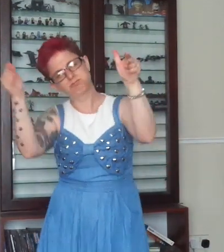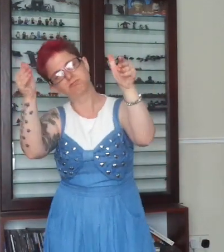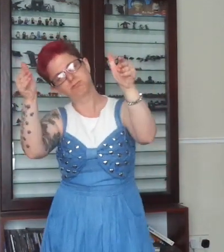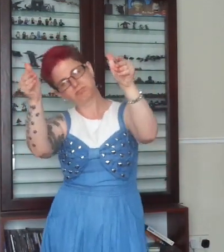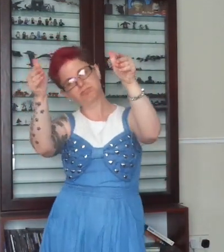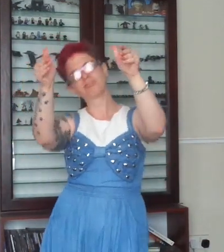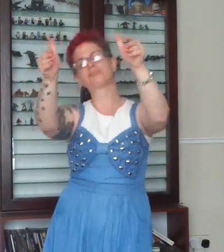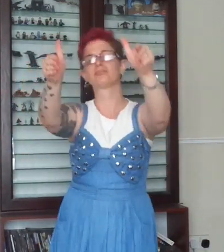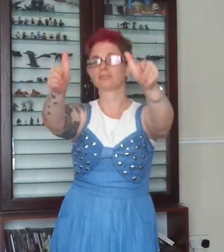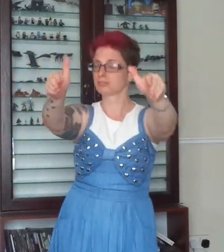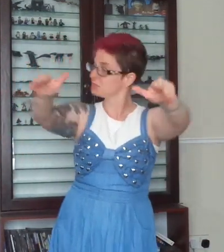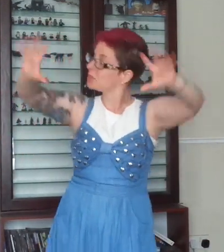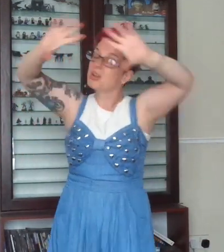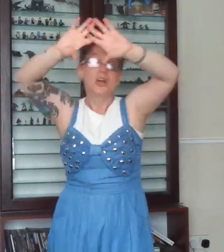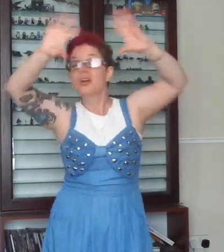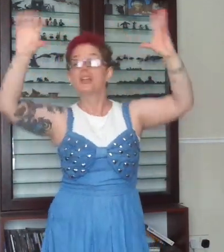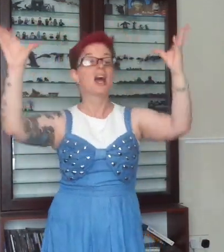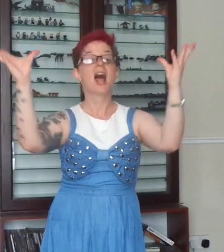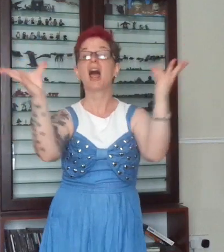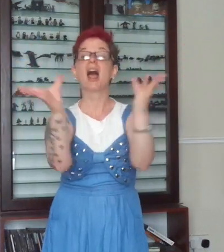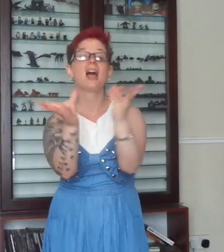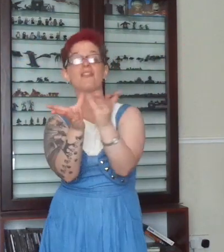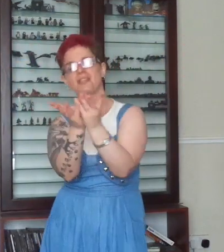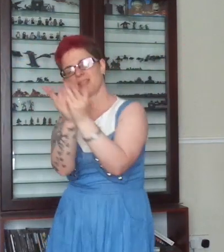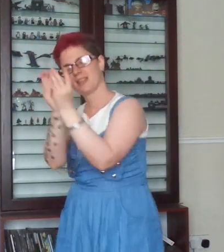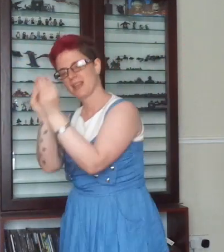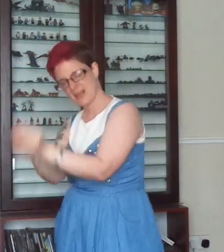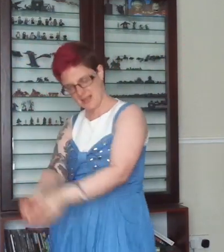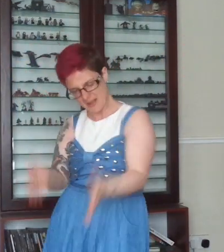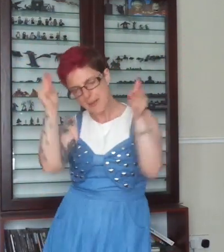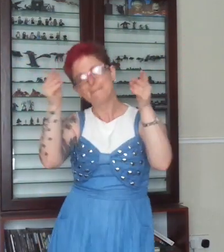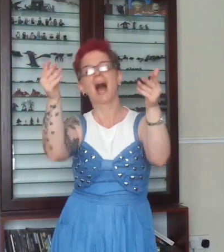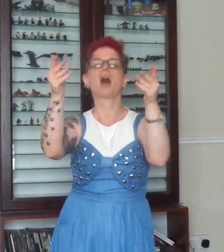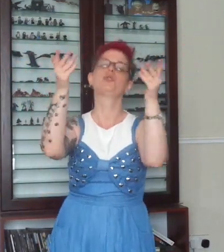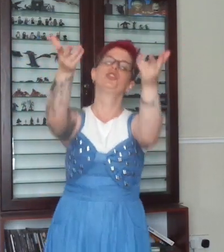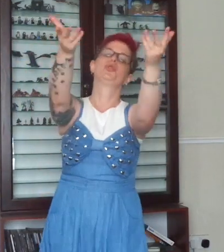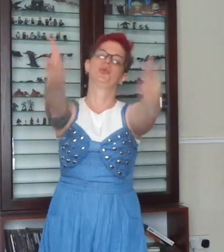All it was, was all about you